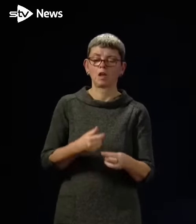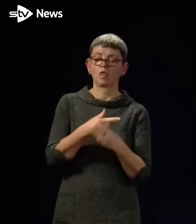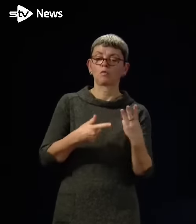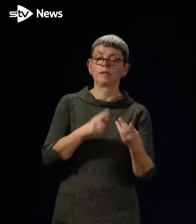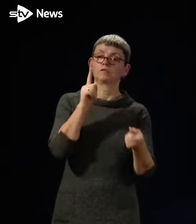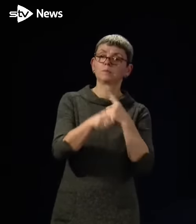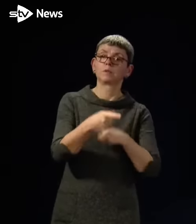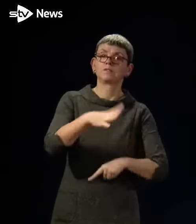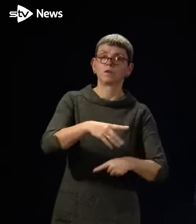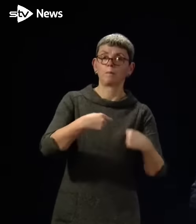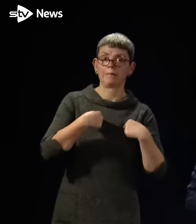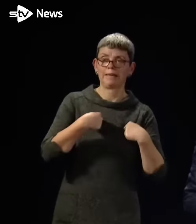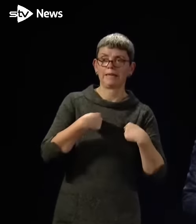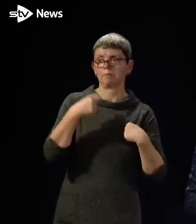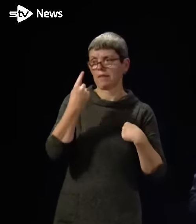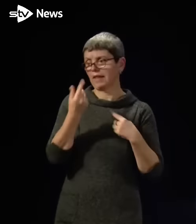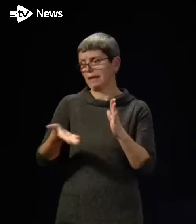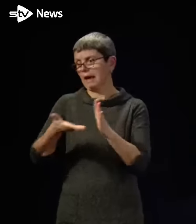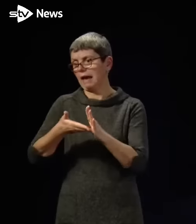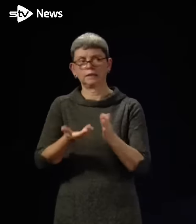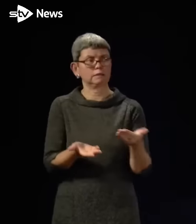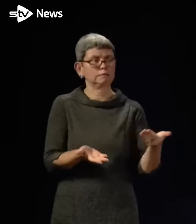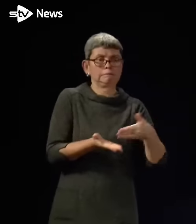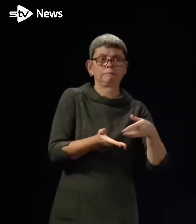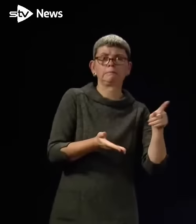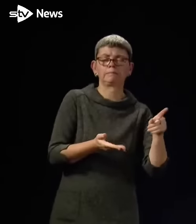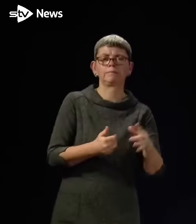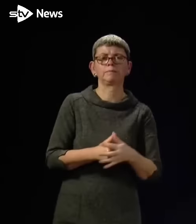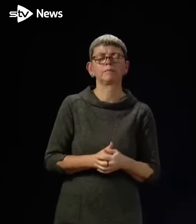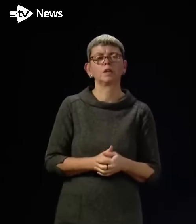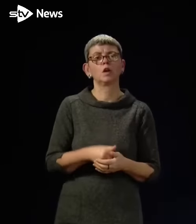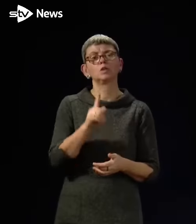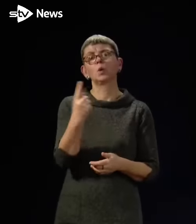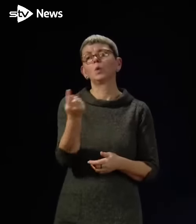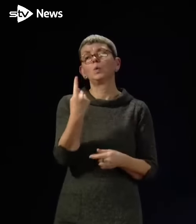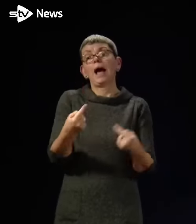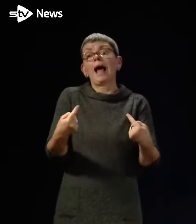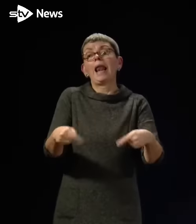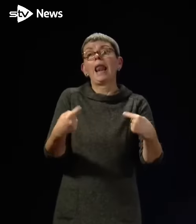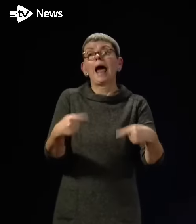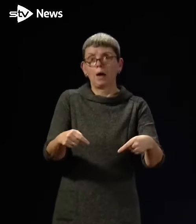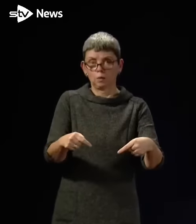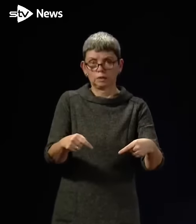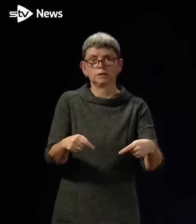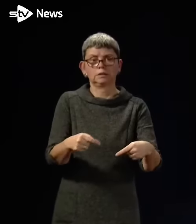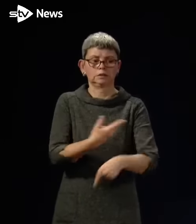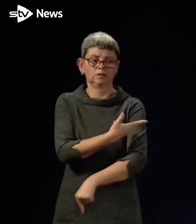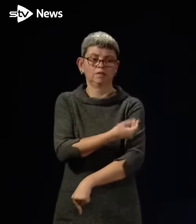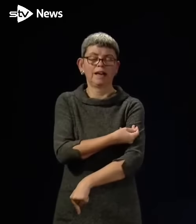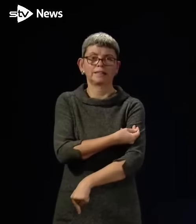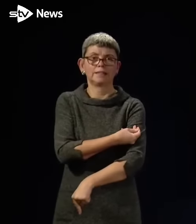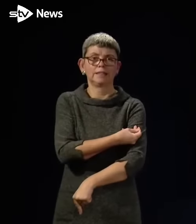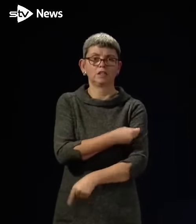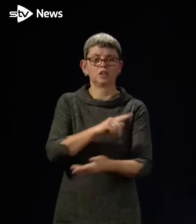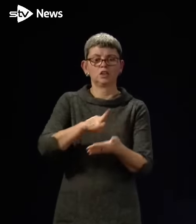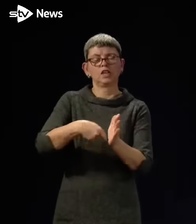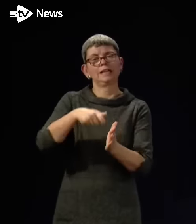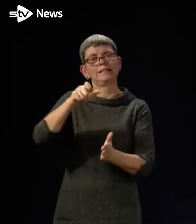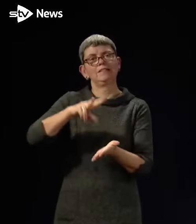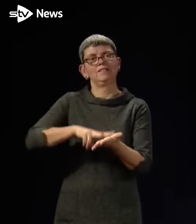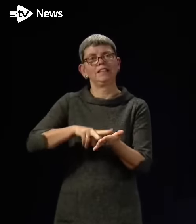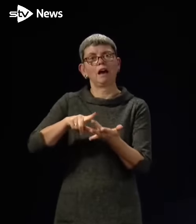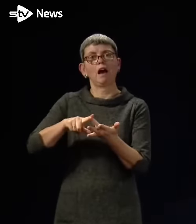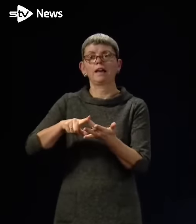they want to add. Finally, firstly, eligibility. We are guided in our decisions by JCVI advice,